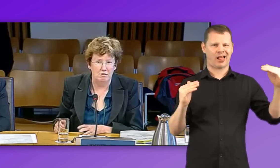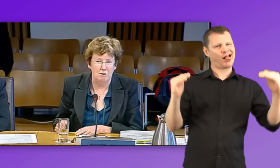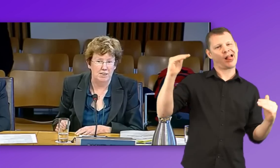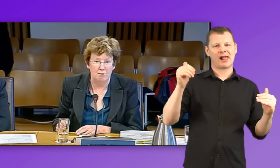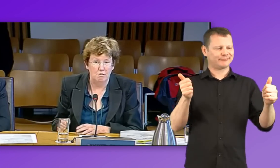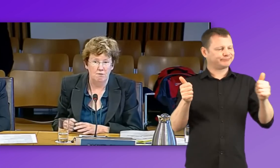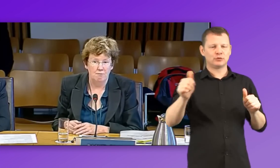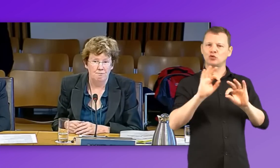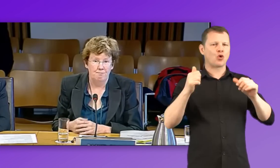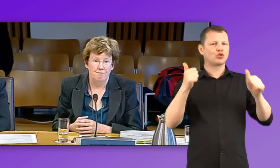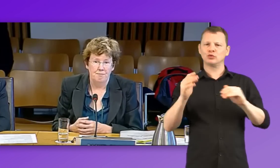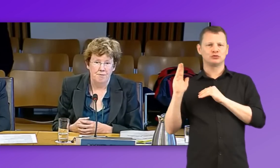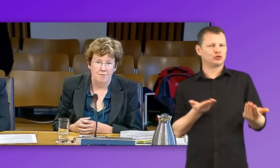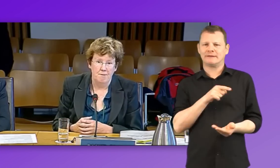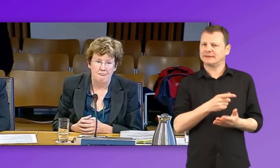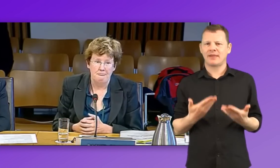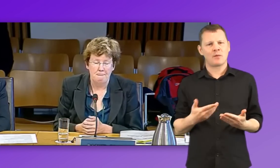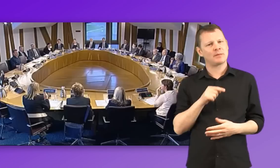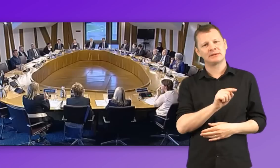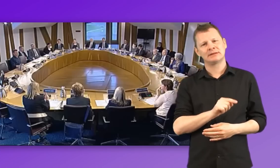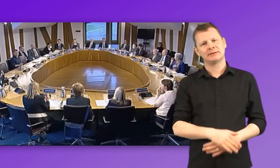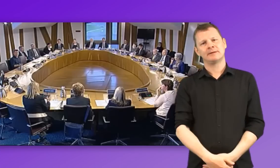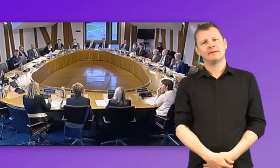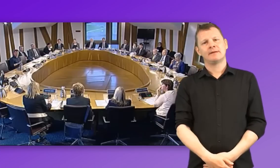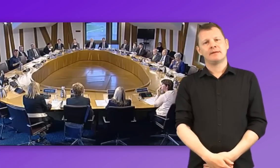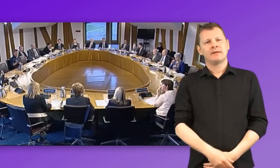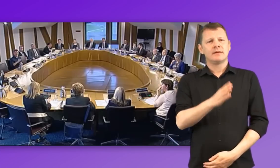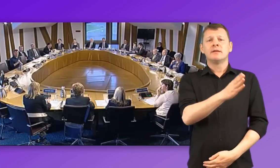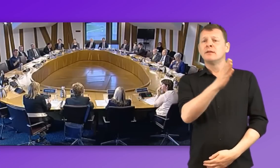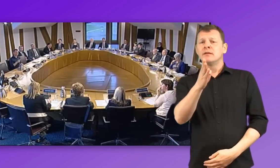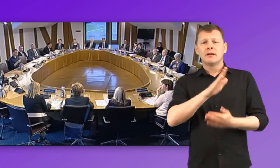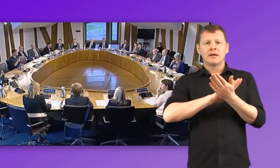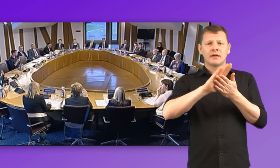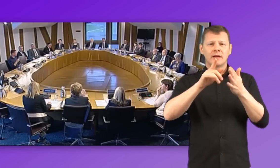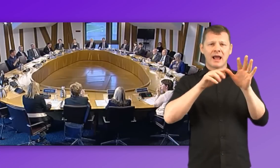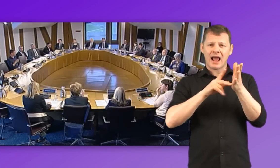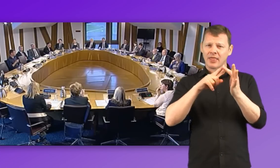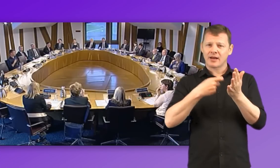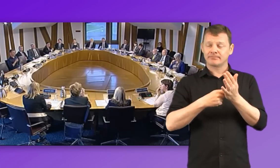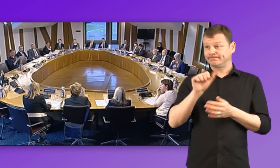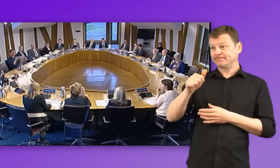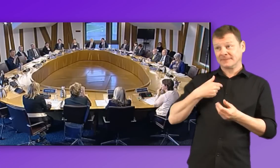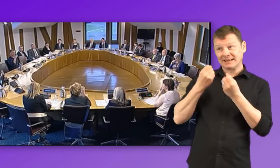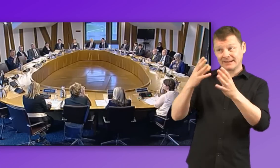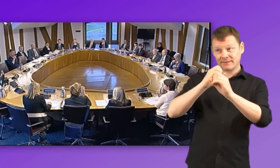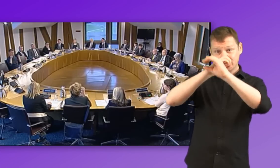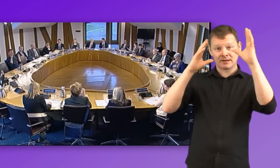a good deal. Thank you. Heather? Can I just put this in a bit of perspective? 71% of